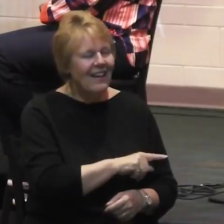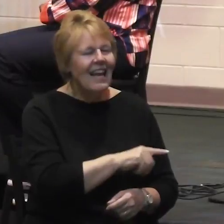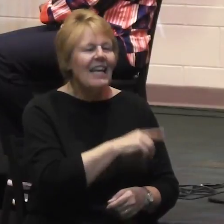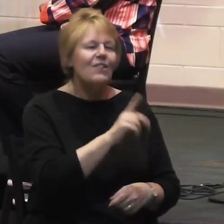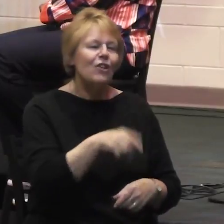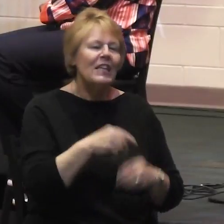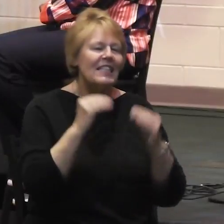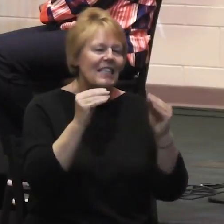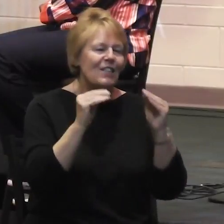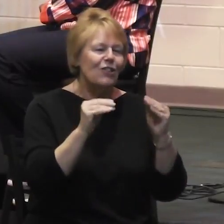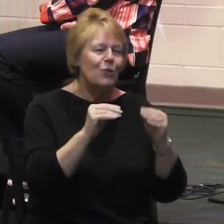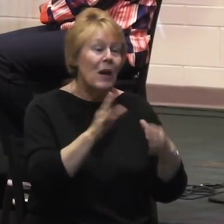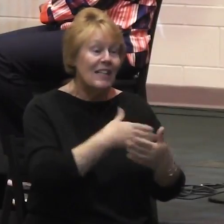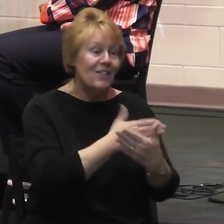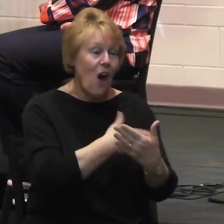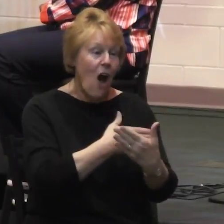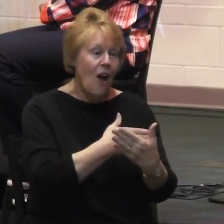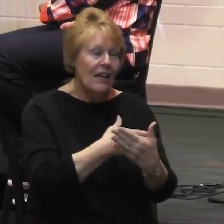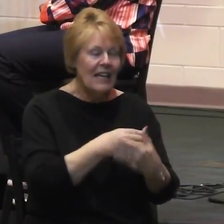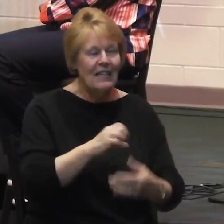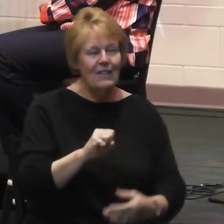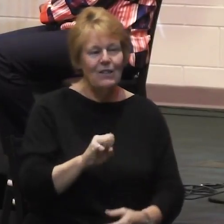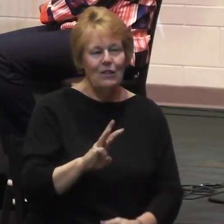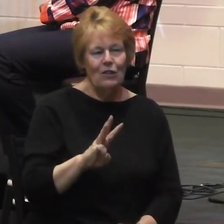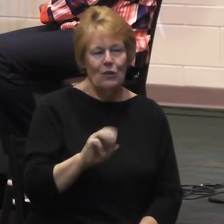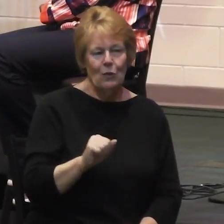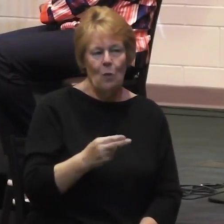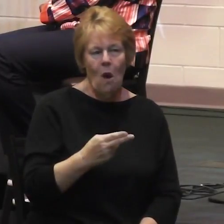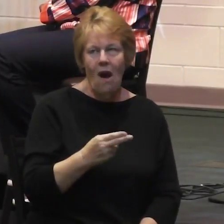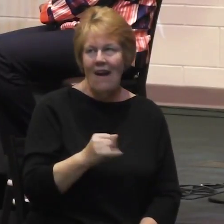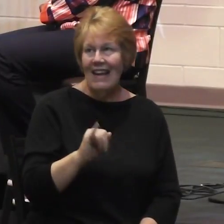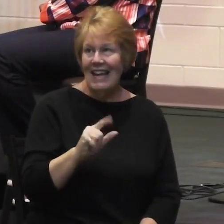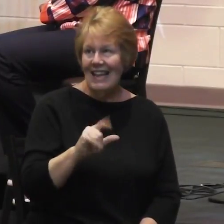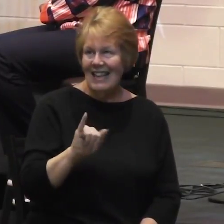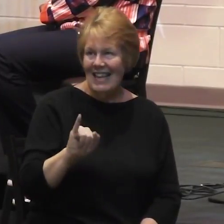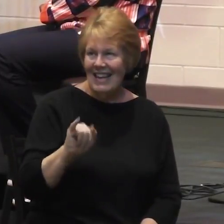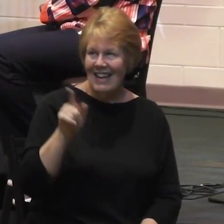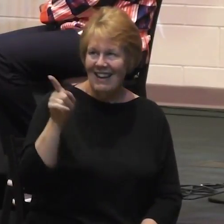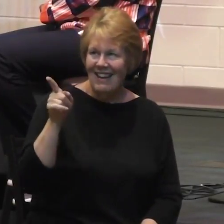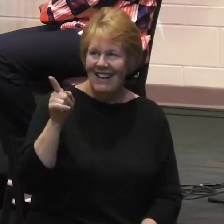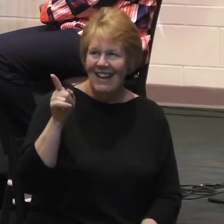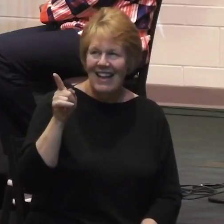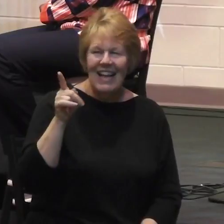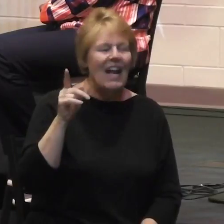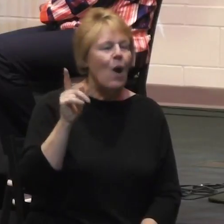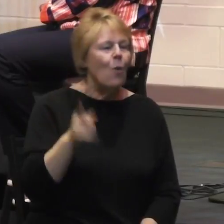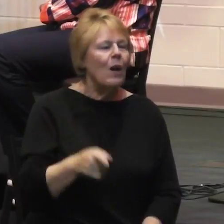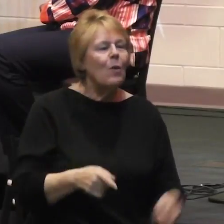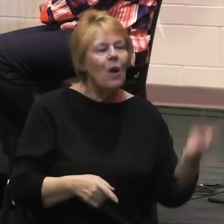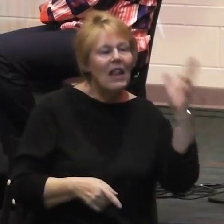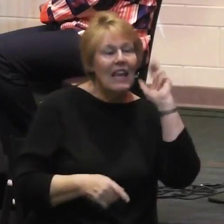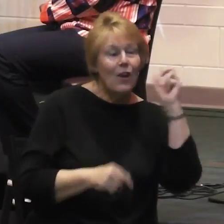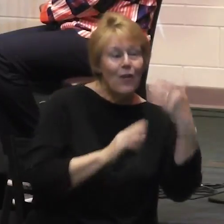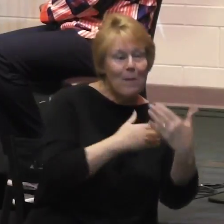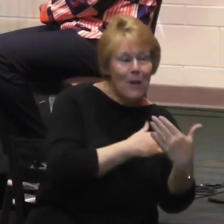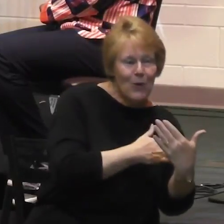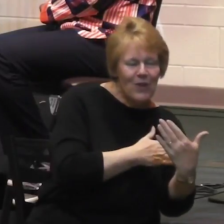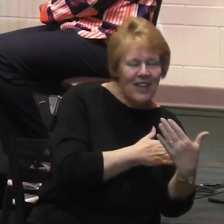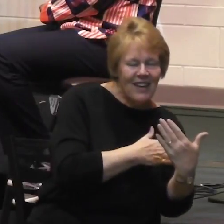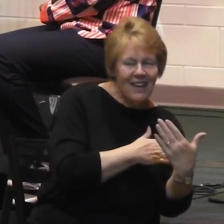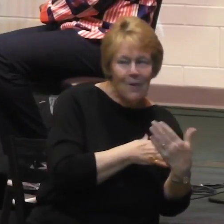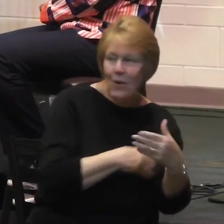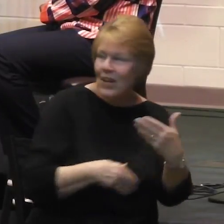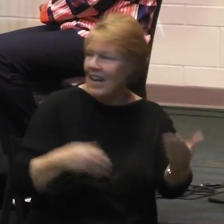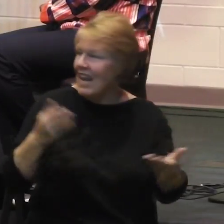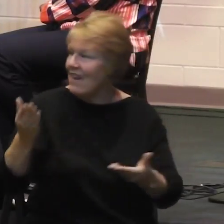so the next slide, I believe, has the words. We're going to hear the music. And at this point, we'll invite the ushers